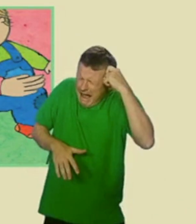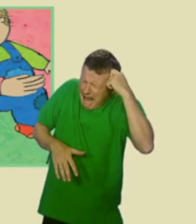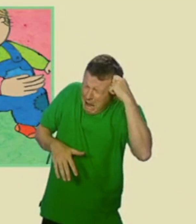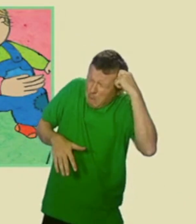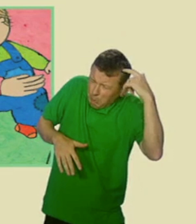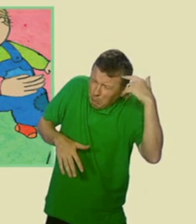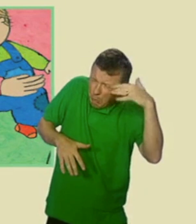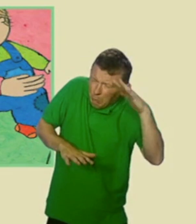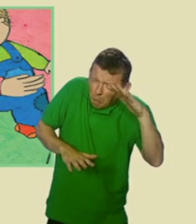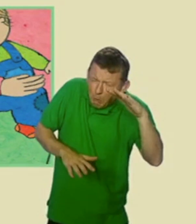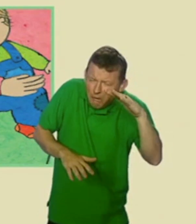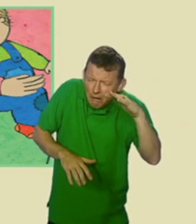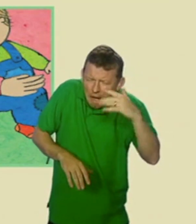Ouch! Don't do that!